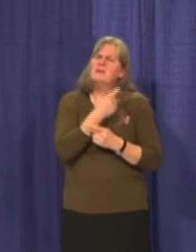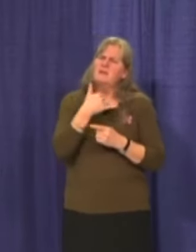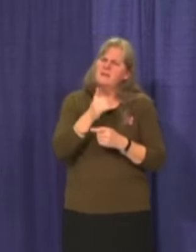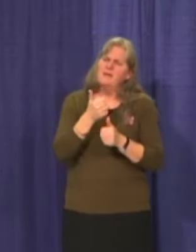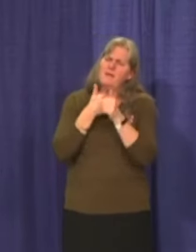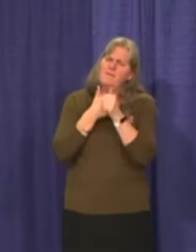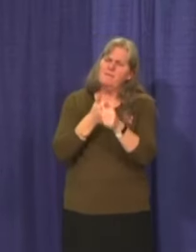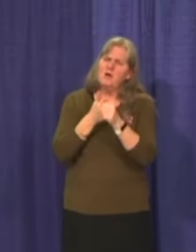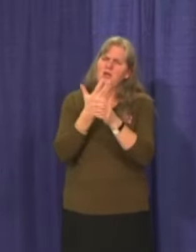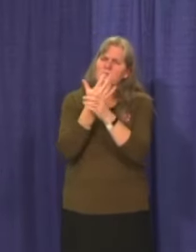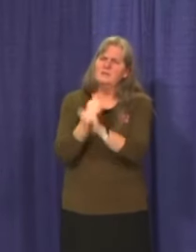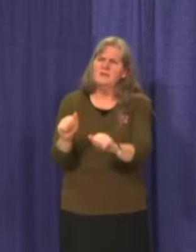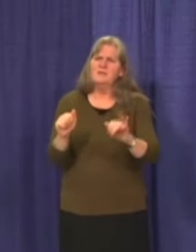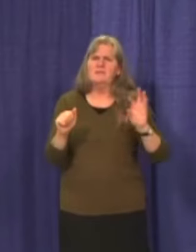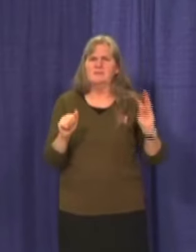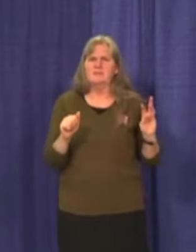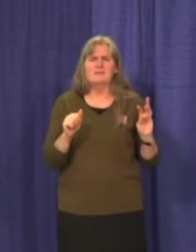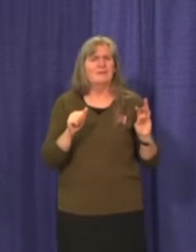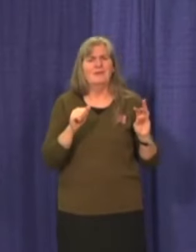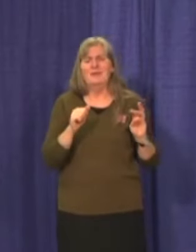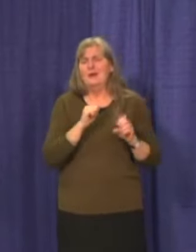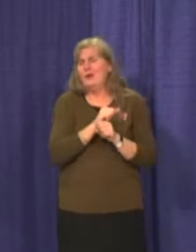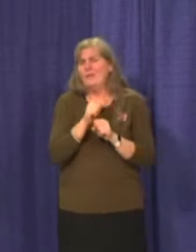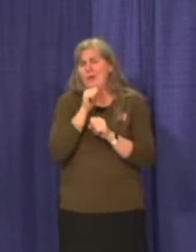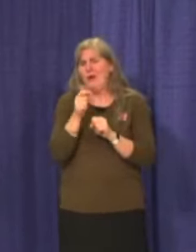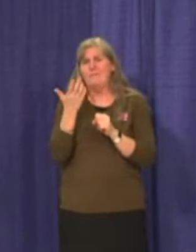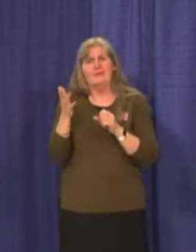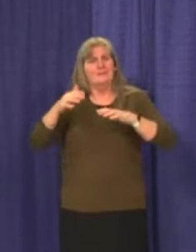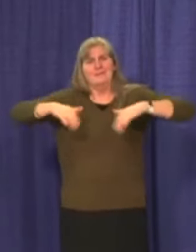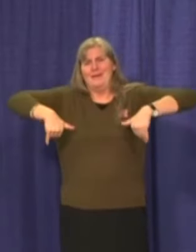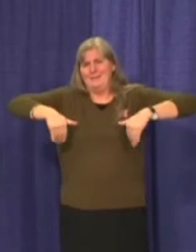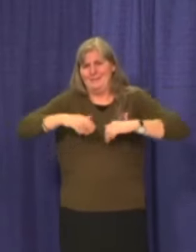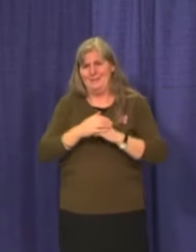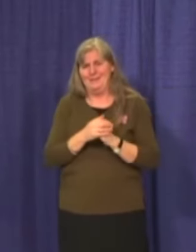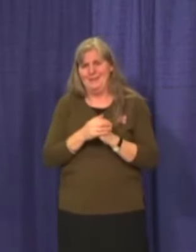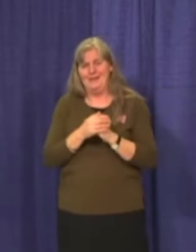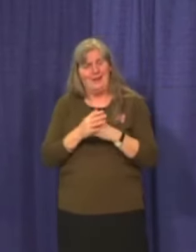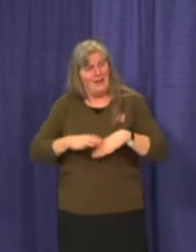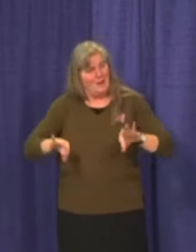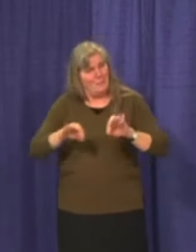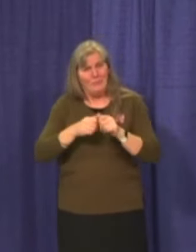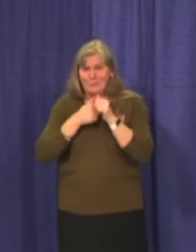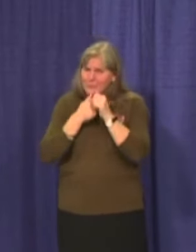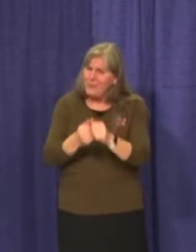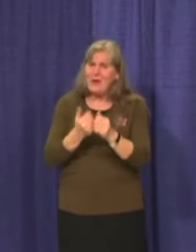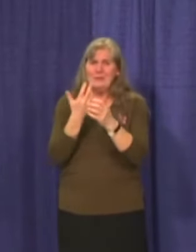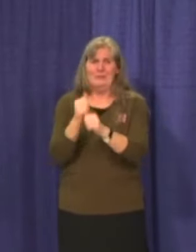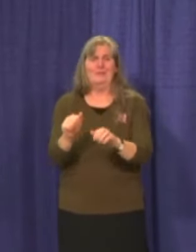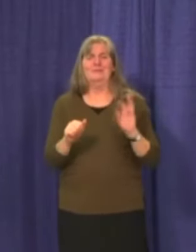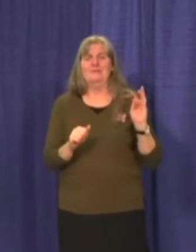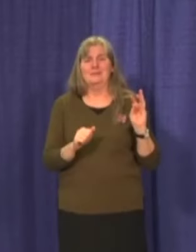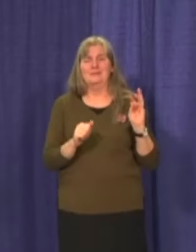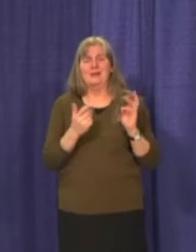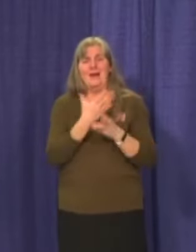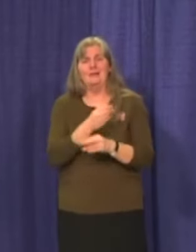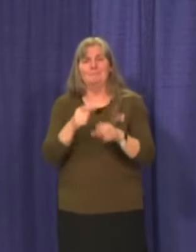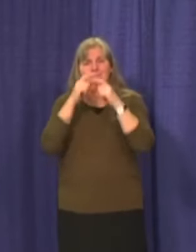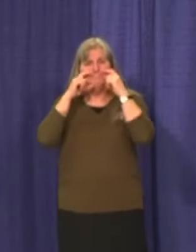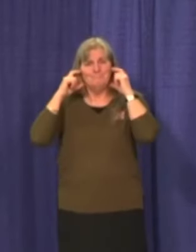We are not out of the woods yet. It is important to continue to practice the safe six and mask up.